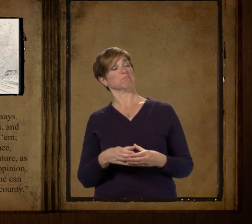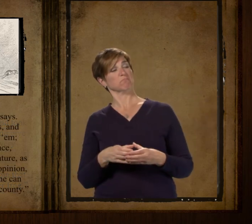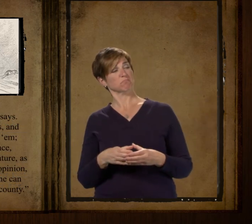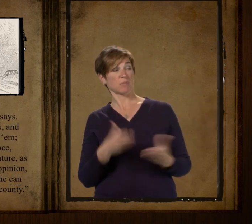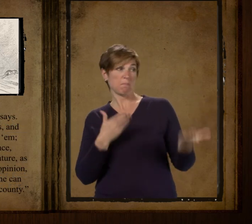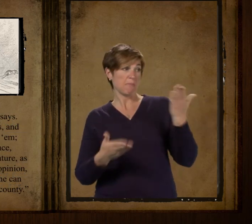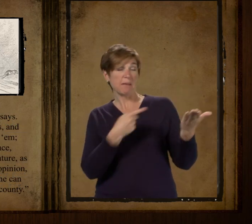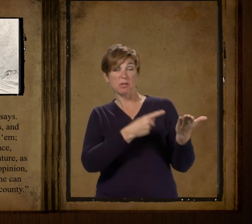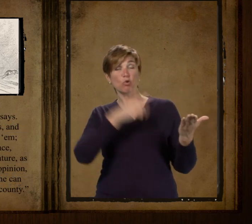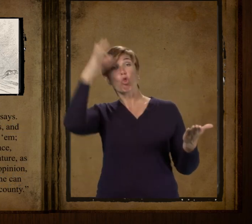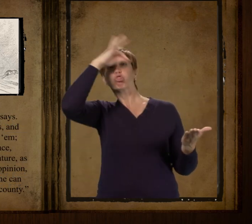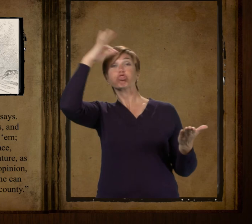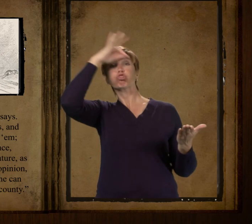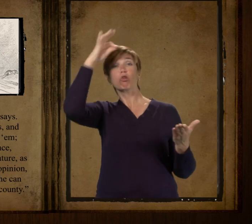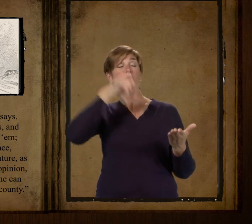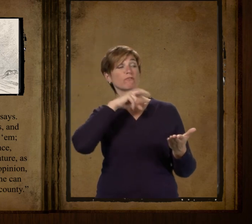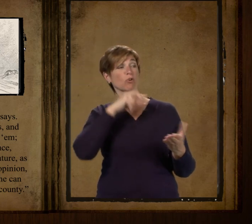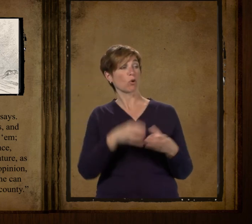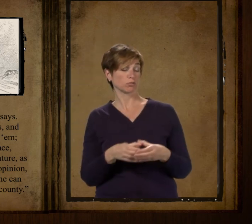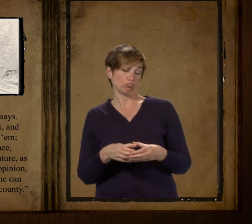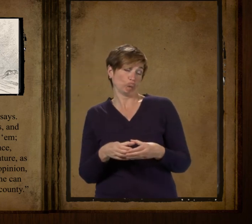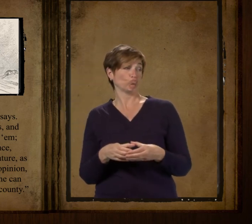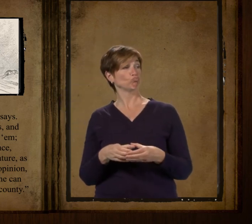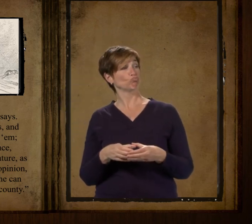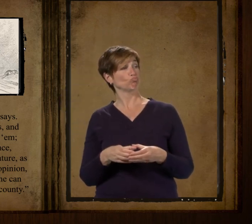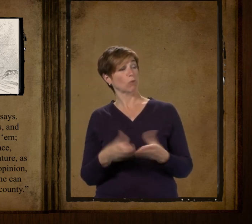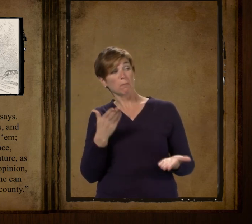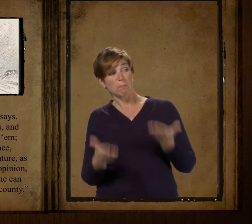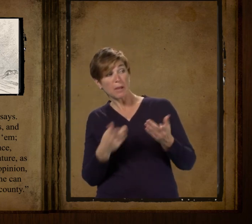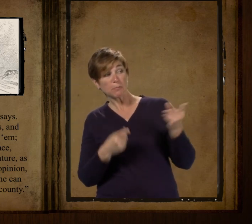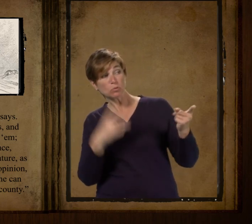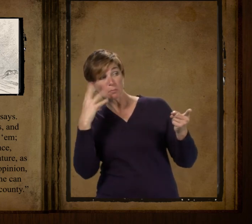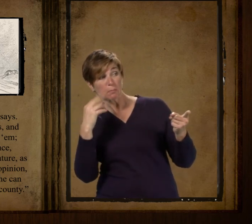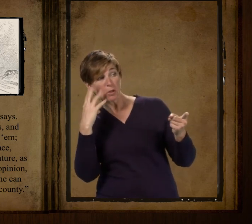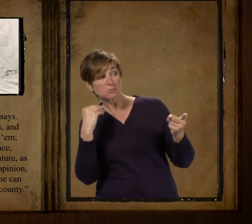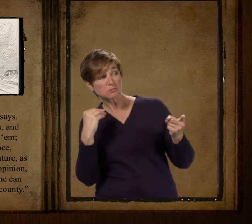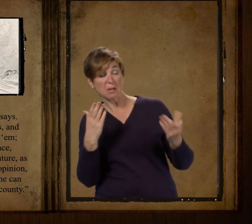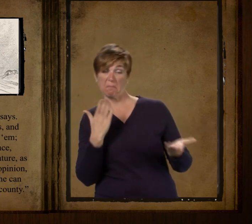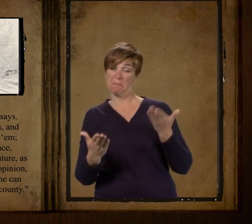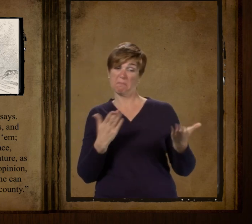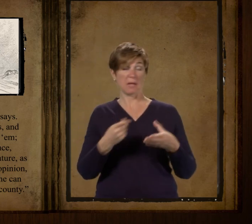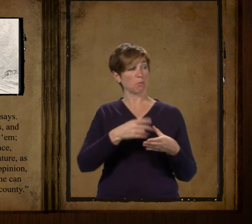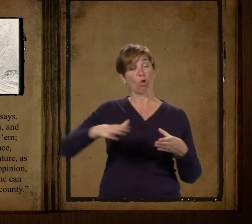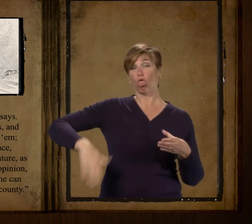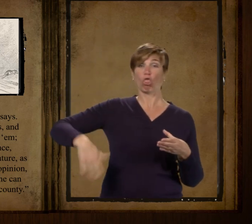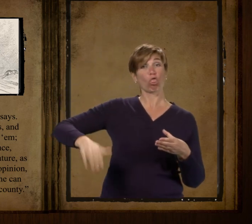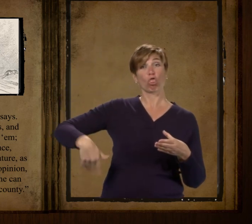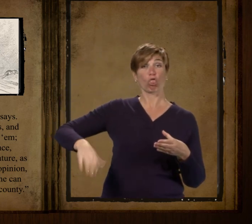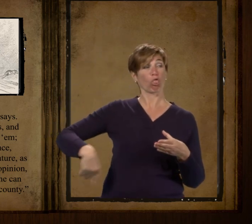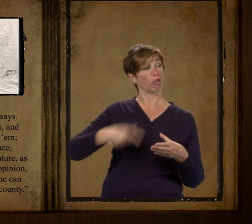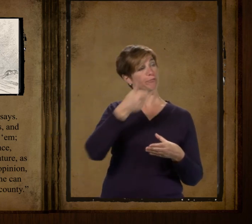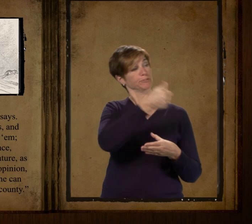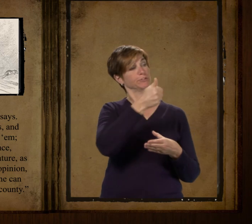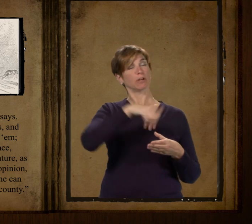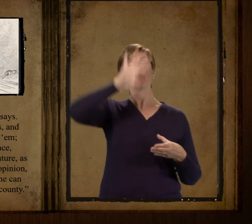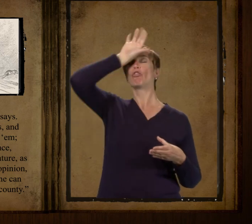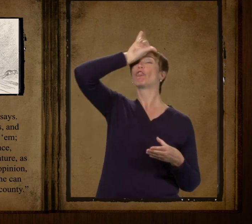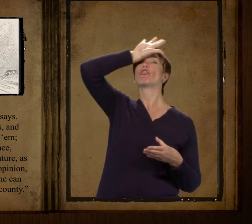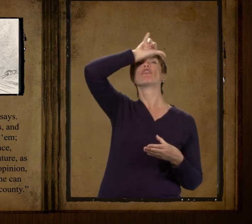maybe you don't Smiley says maybe you understand frogs and maybe you don't understand